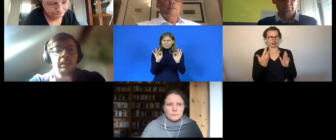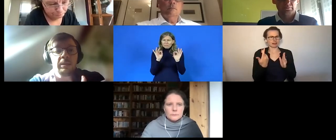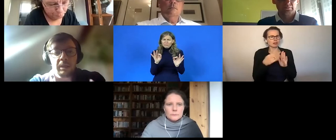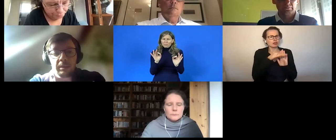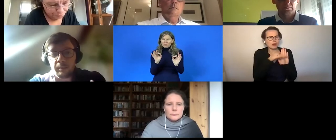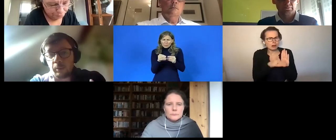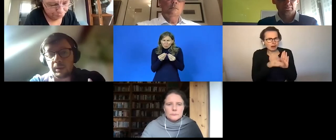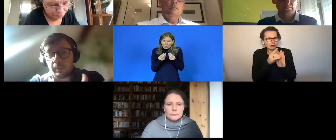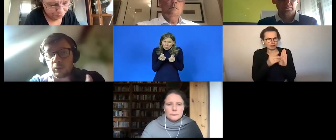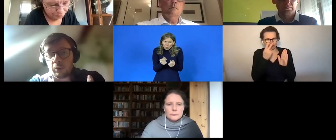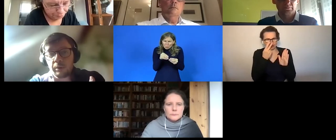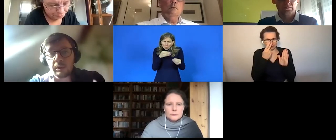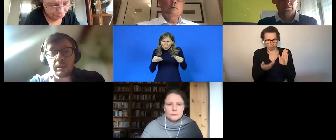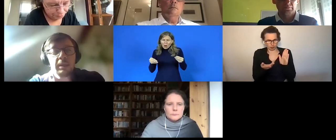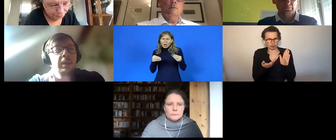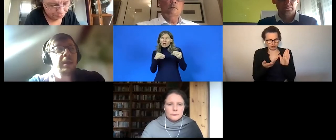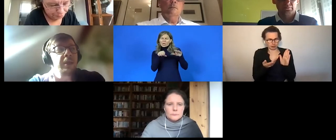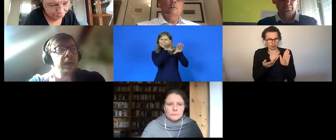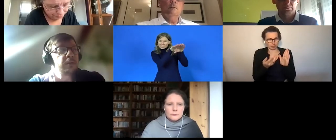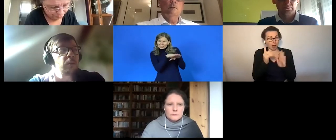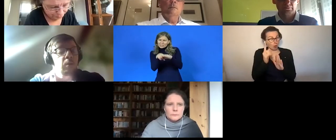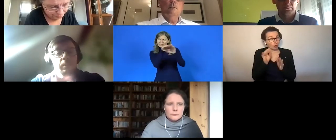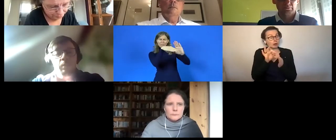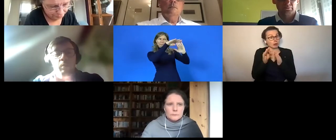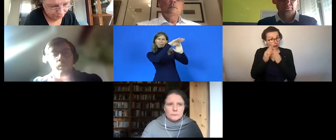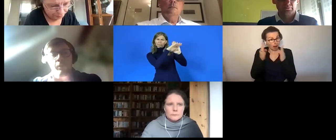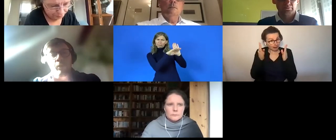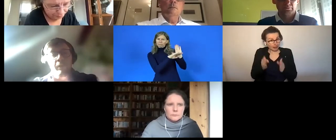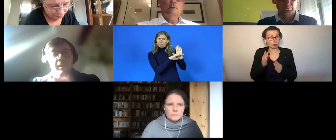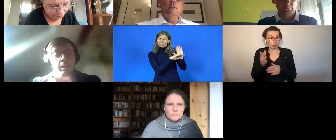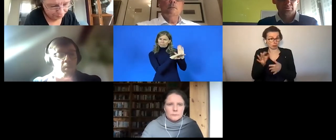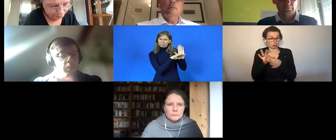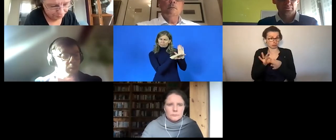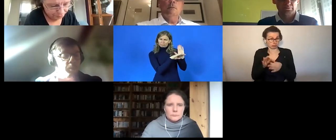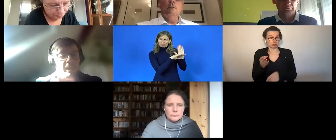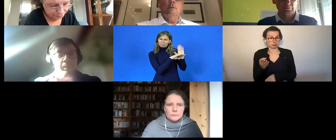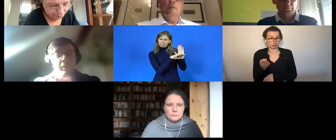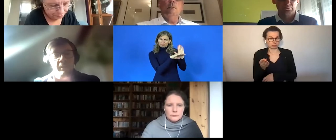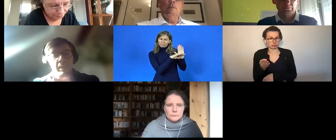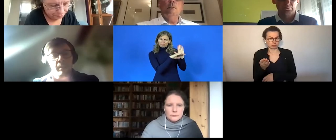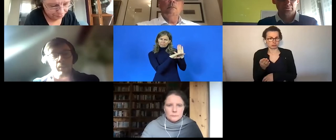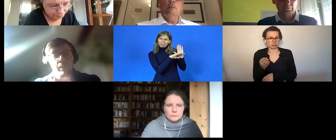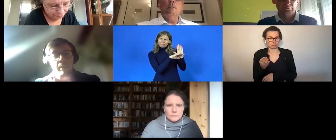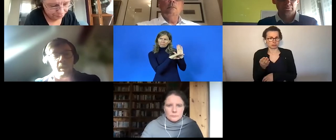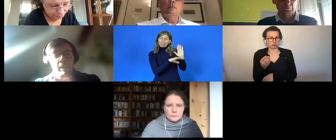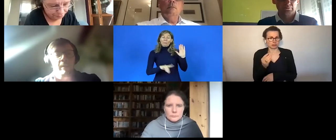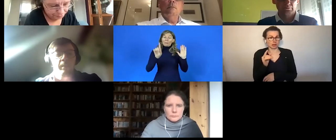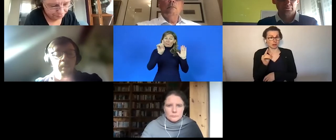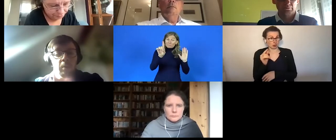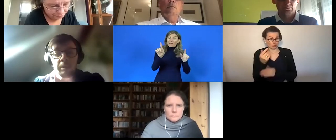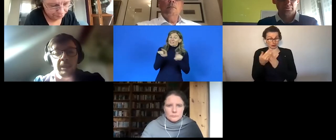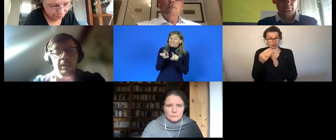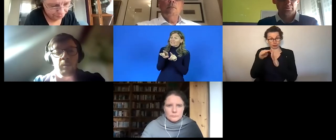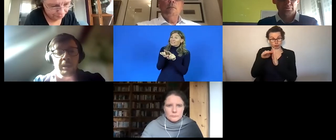in shelter employment amongst others that fulfill or comply perfectly with uh